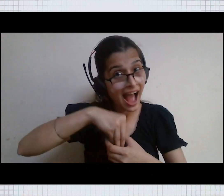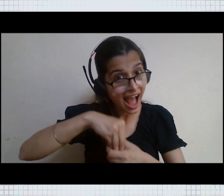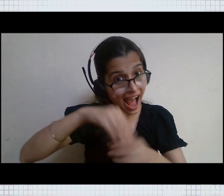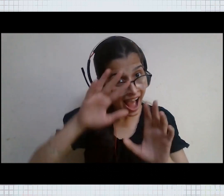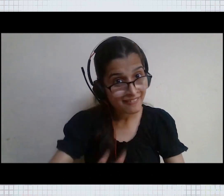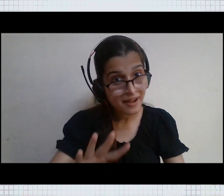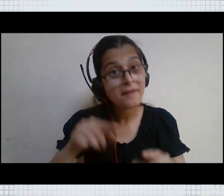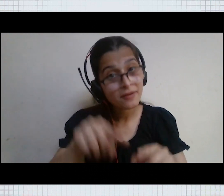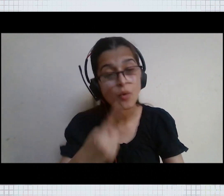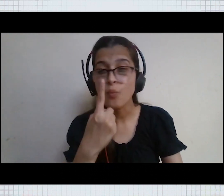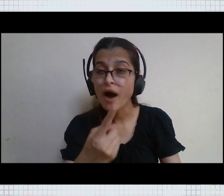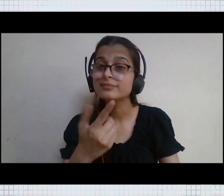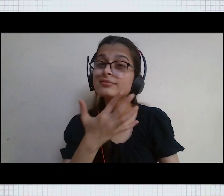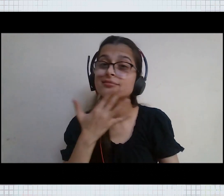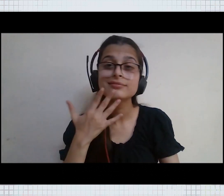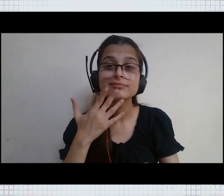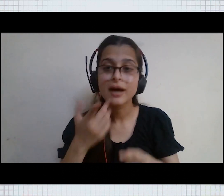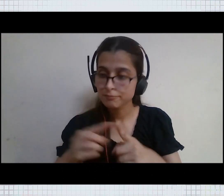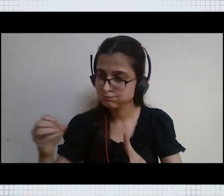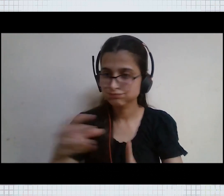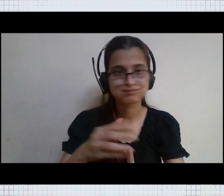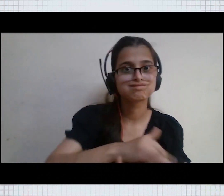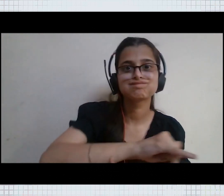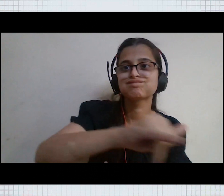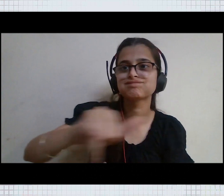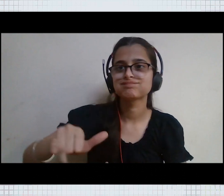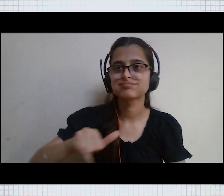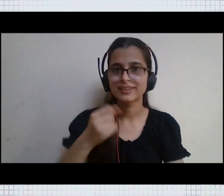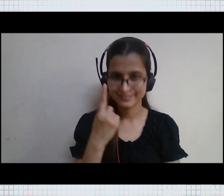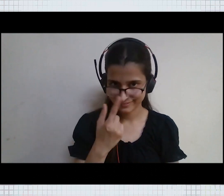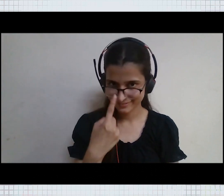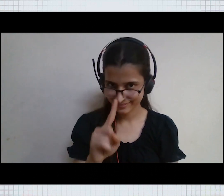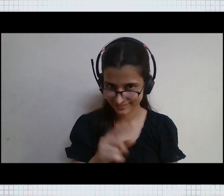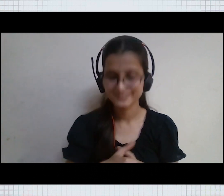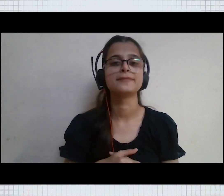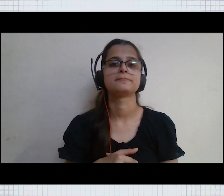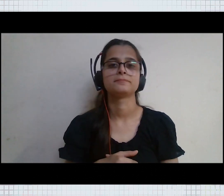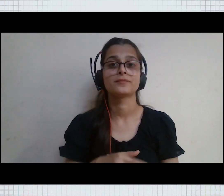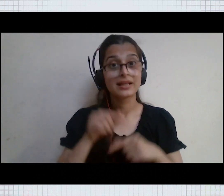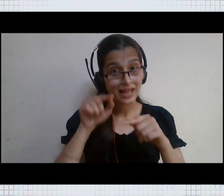it is identified by that one color that it is throwing away that it is giving away